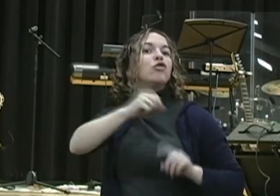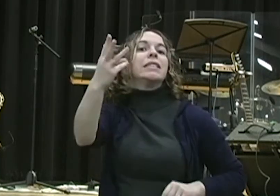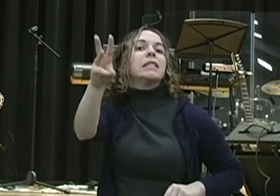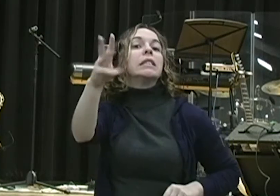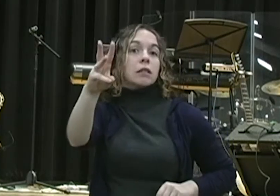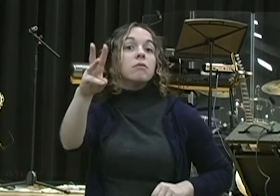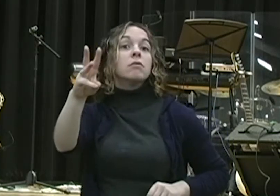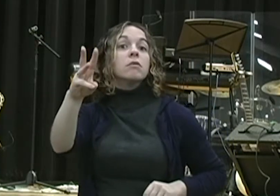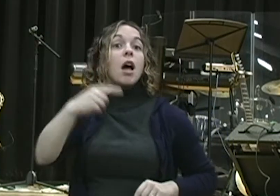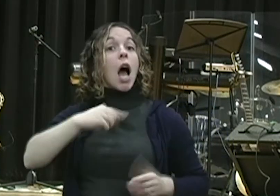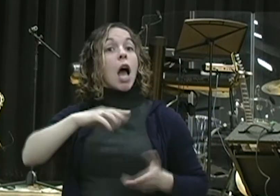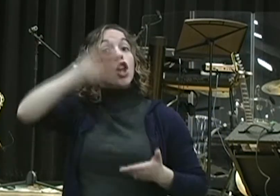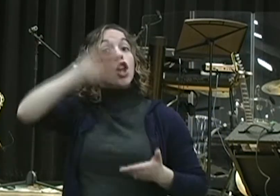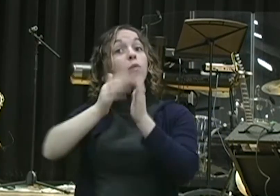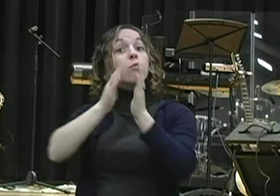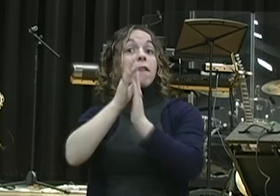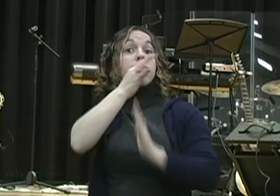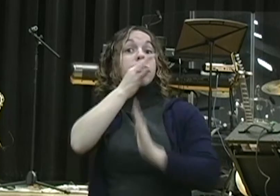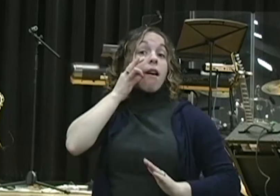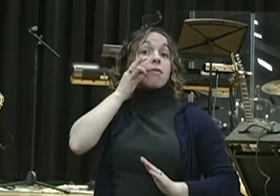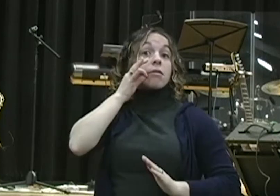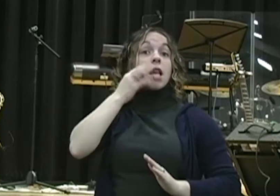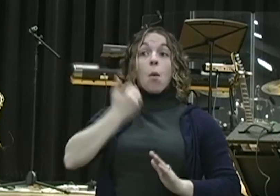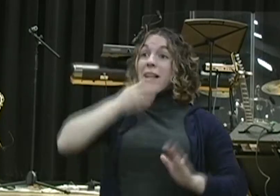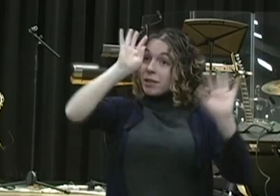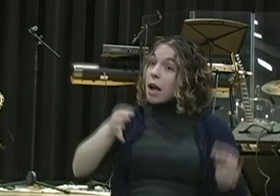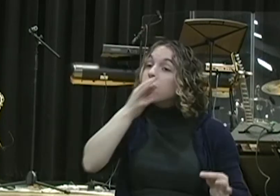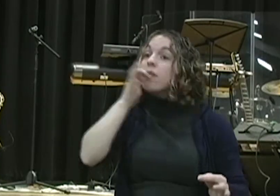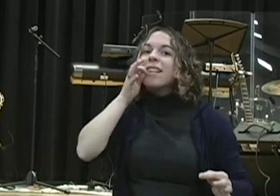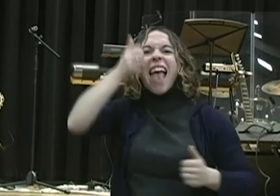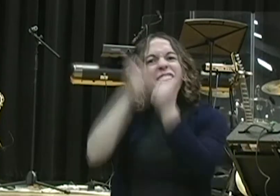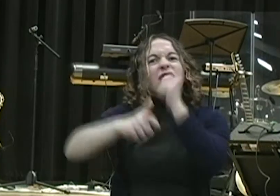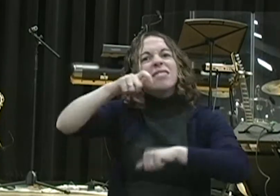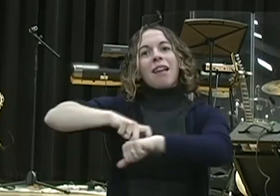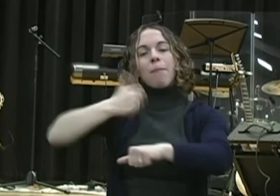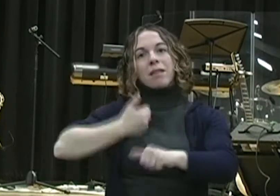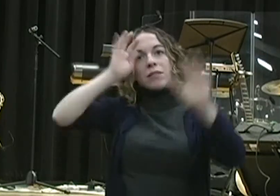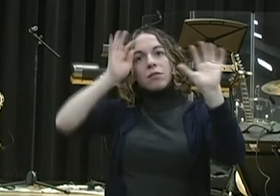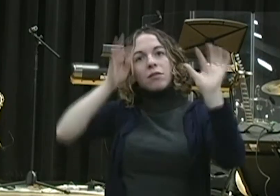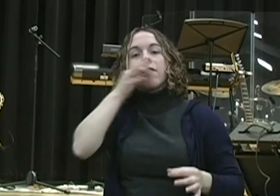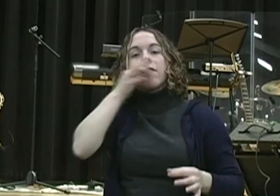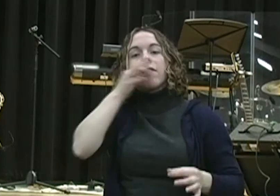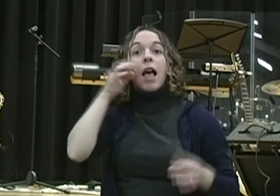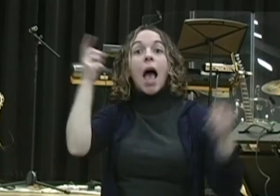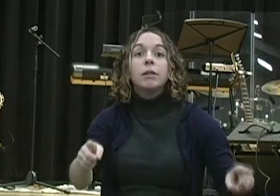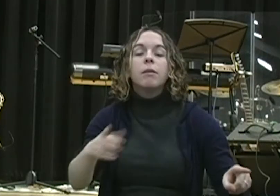fast and to seek God. And when I decided to fast, almost every time I decided to fast, my mom made lasagna.